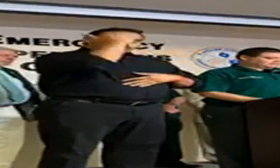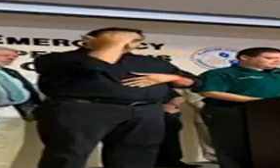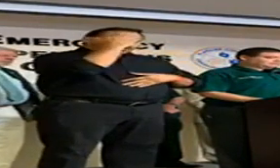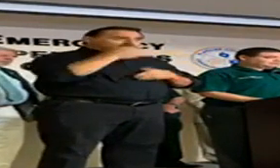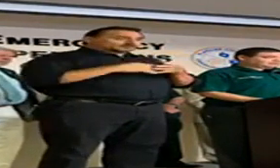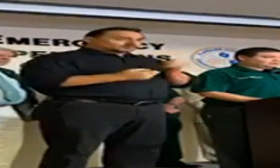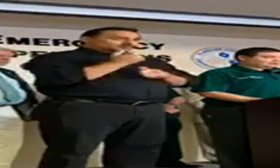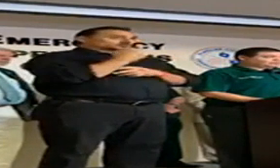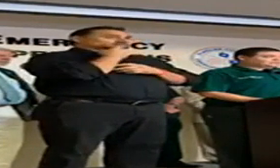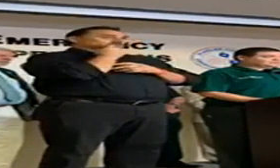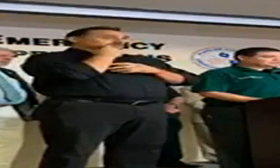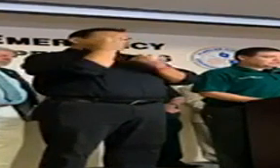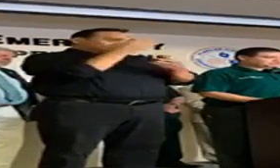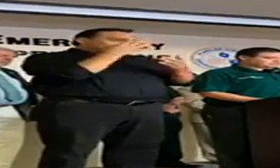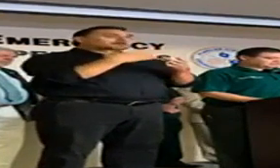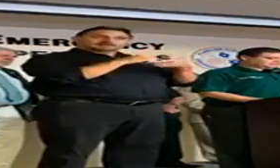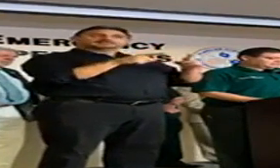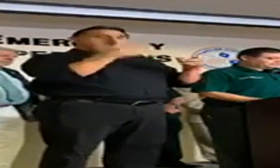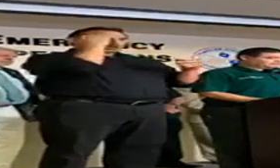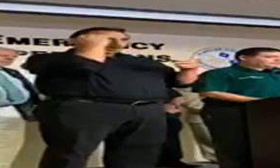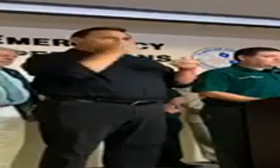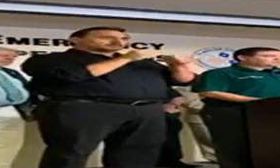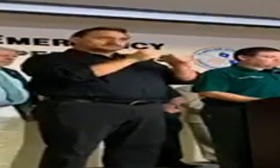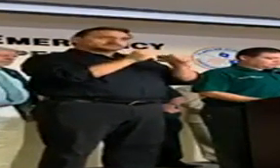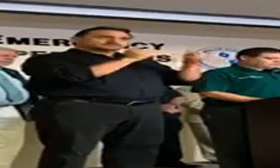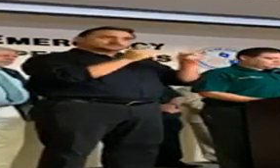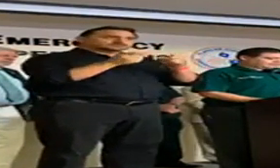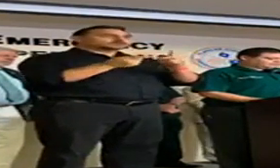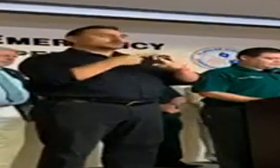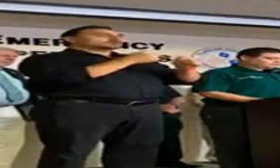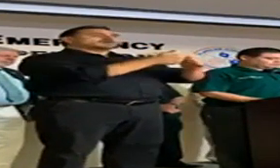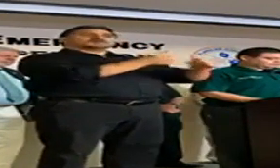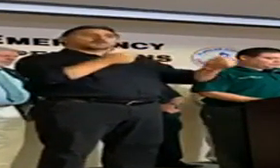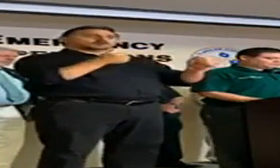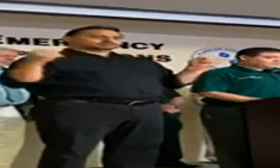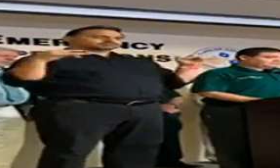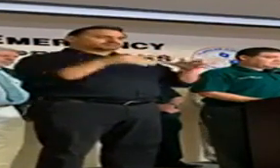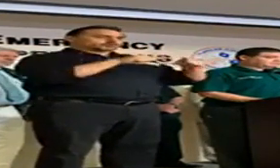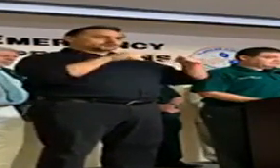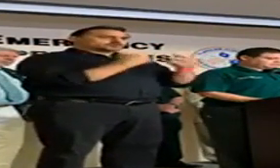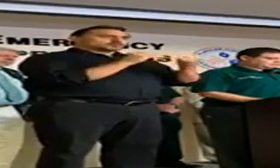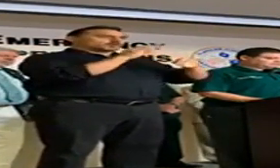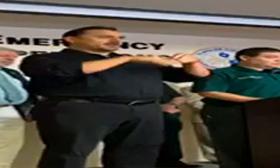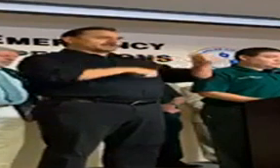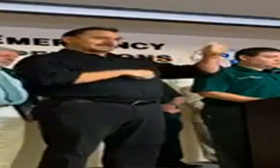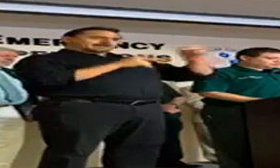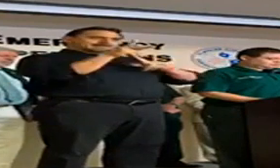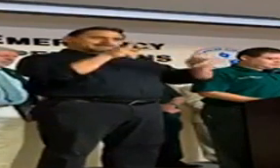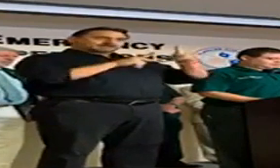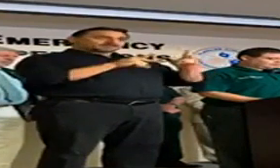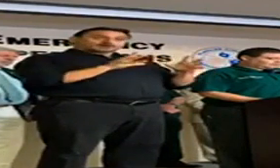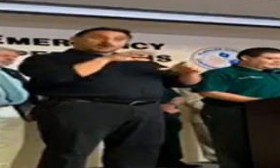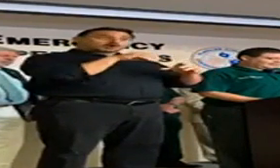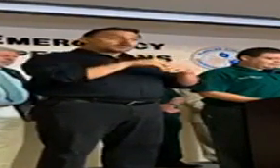guidance. However, will admit it does change constantly. To avoid social gatherings in groups of more than 10 people, to include